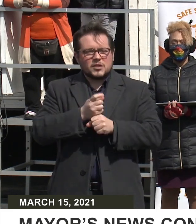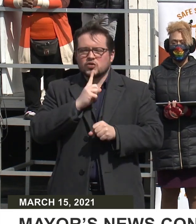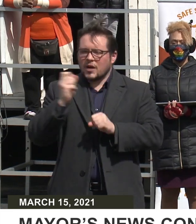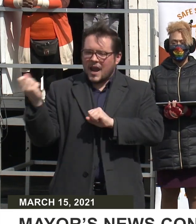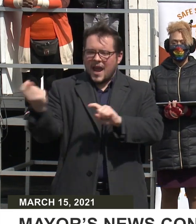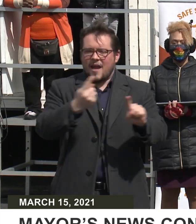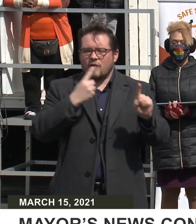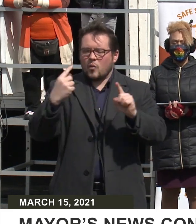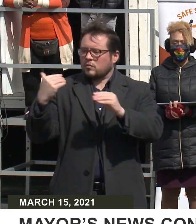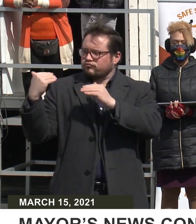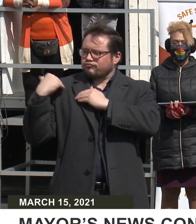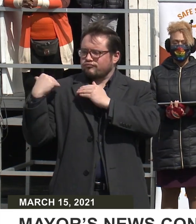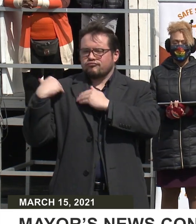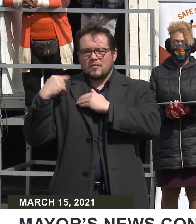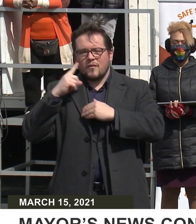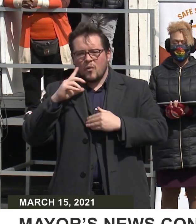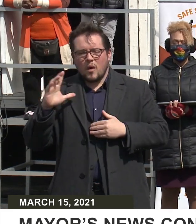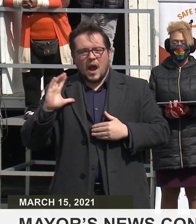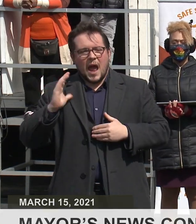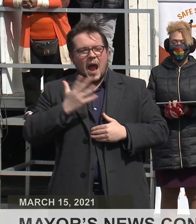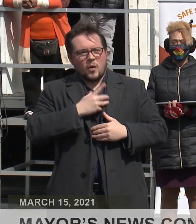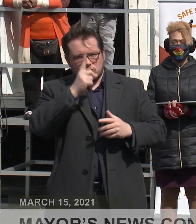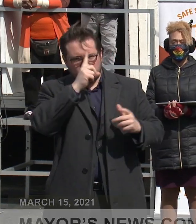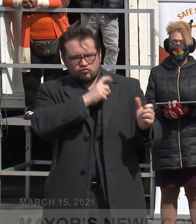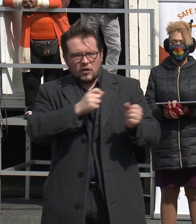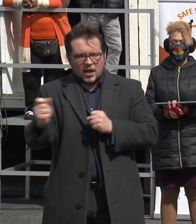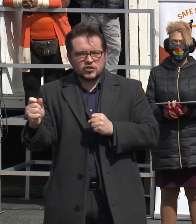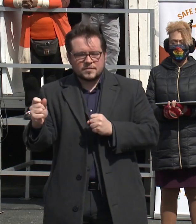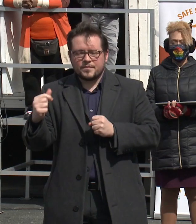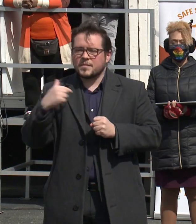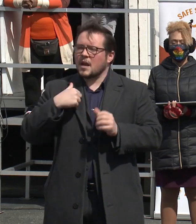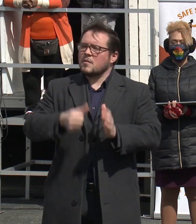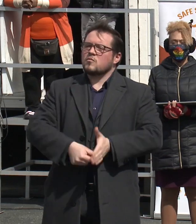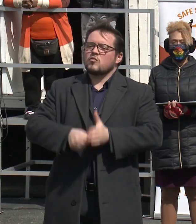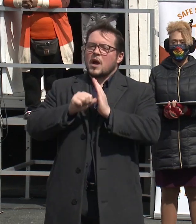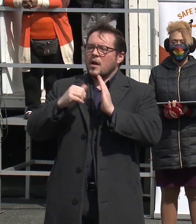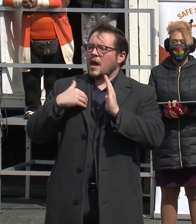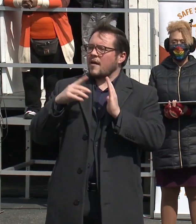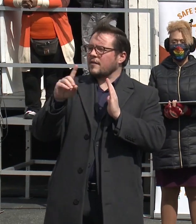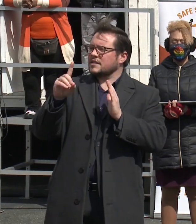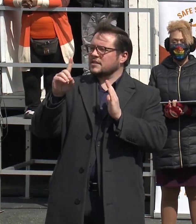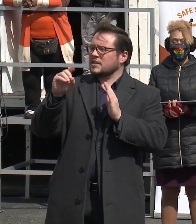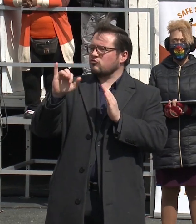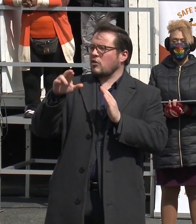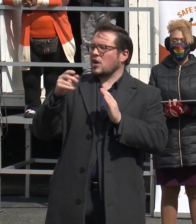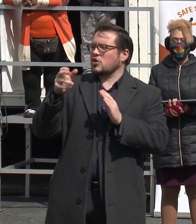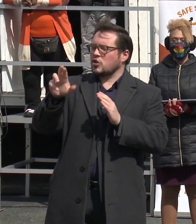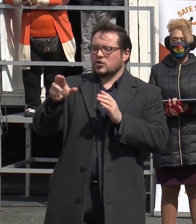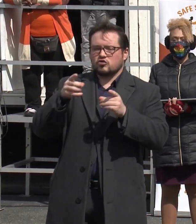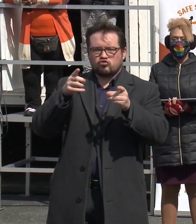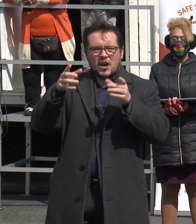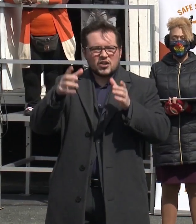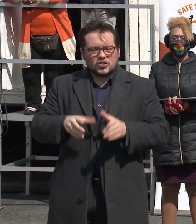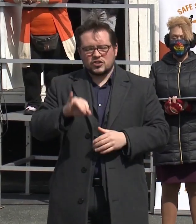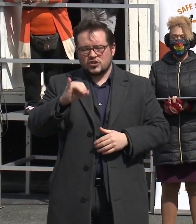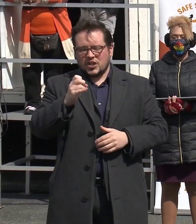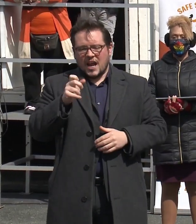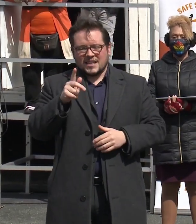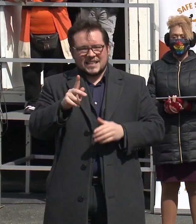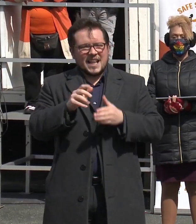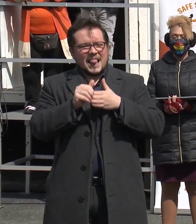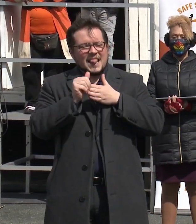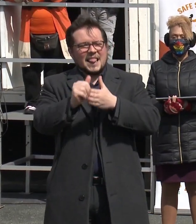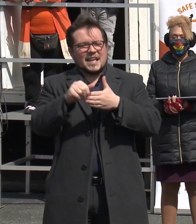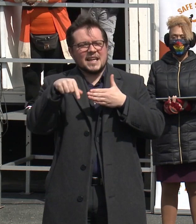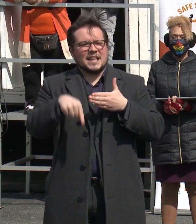our holistic violence reduction strategy. I'm proud to have Director Jackson leading that effort and know how committed she